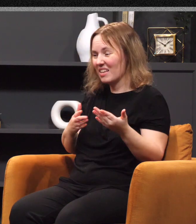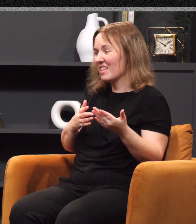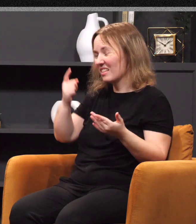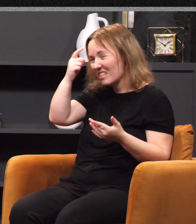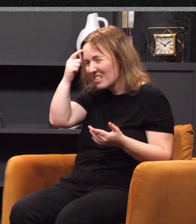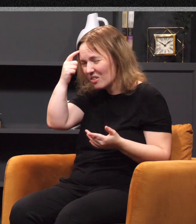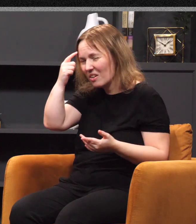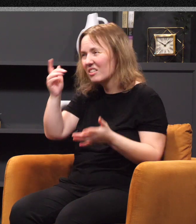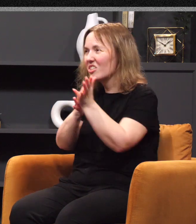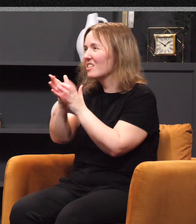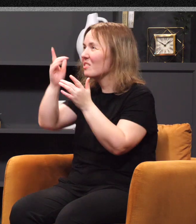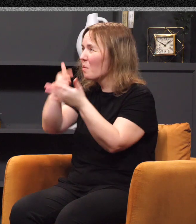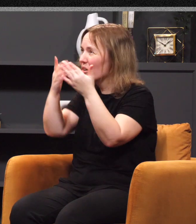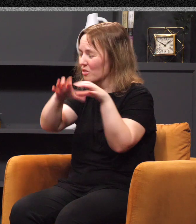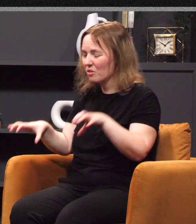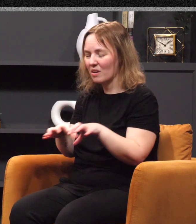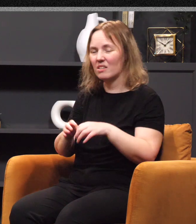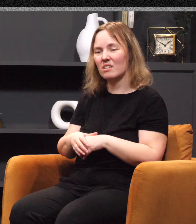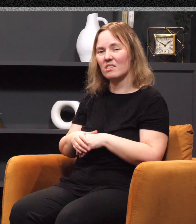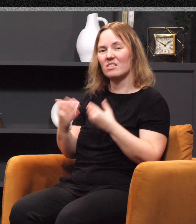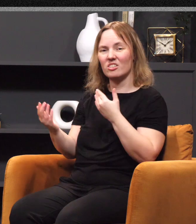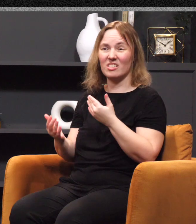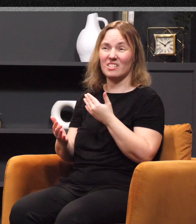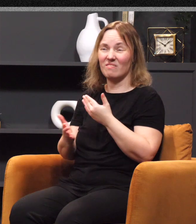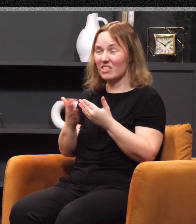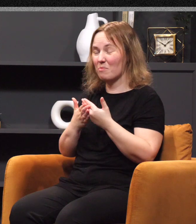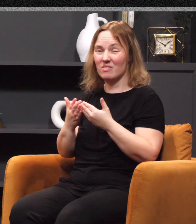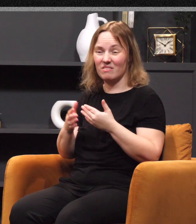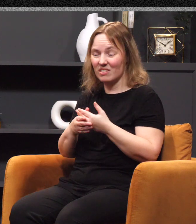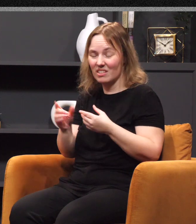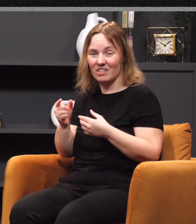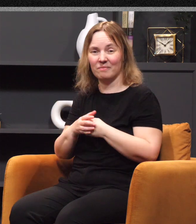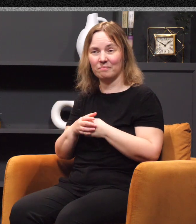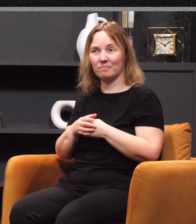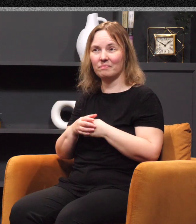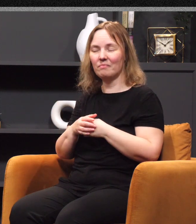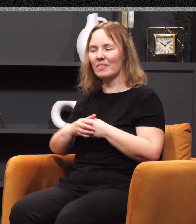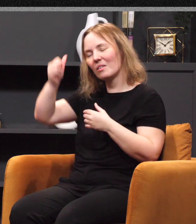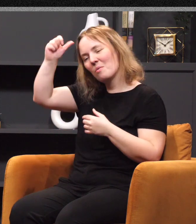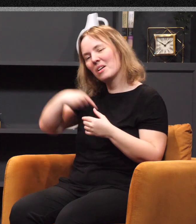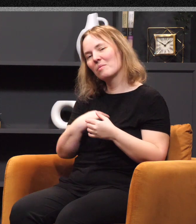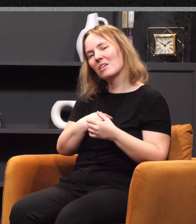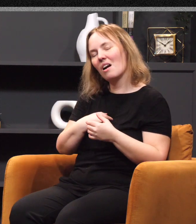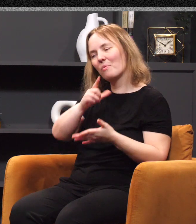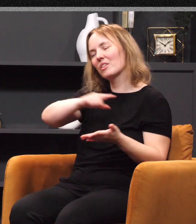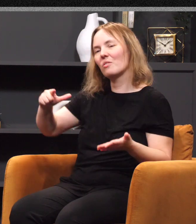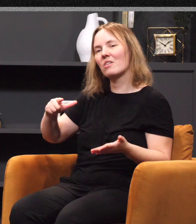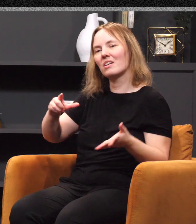the day is, Jesus, what are you doing? Just a simple little thing, just a little tweak, right? But it reminds me of what the Lord has done for me.